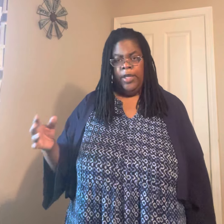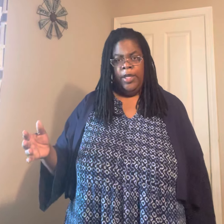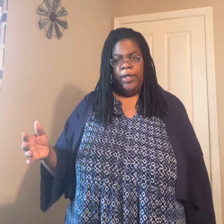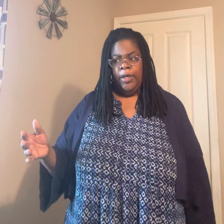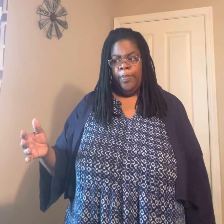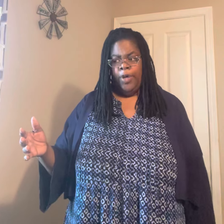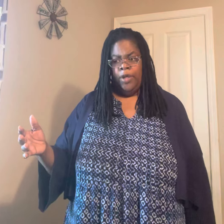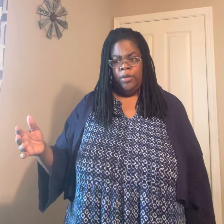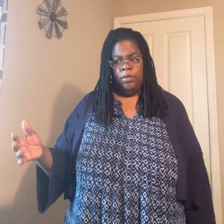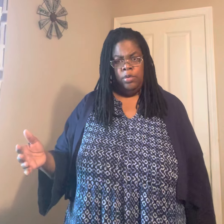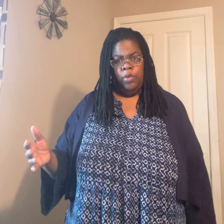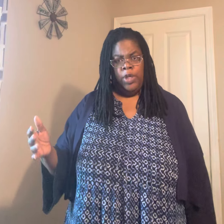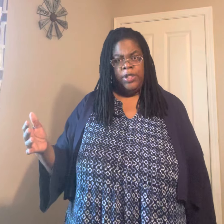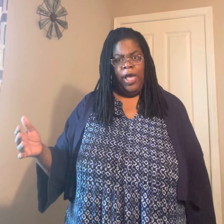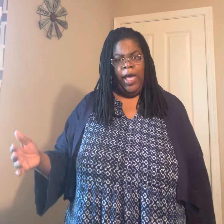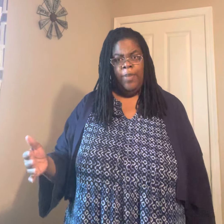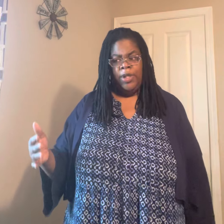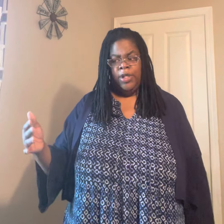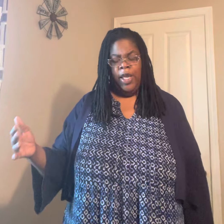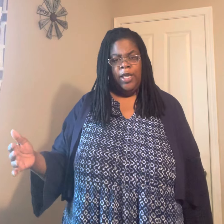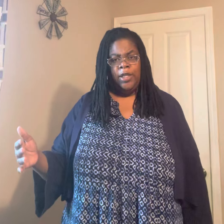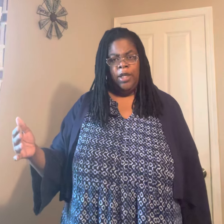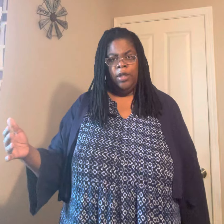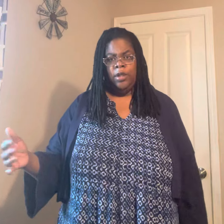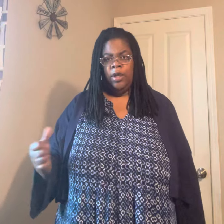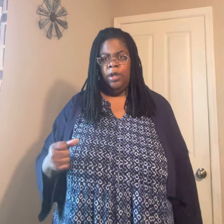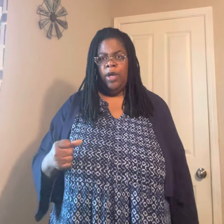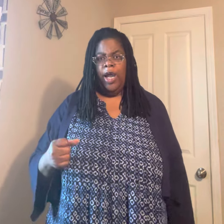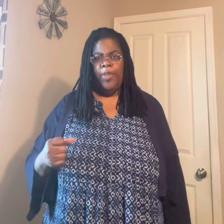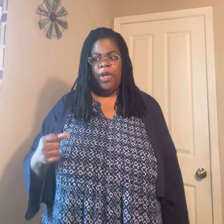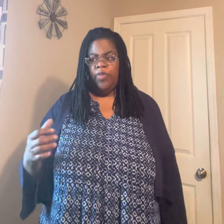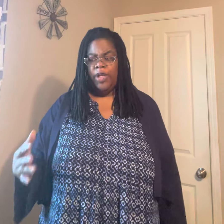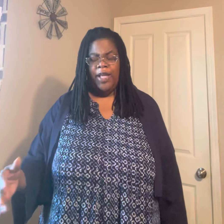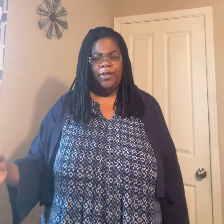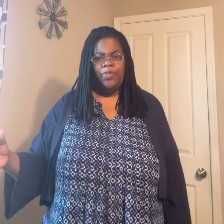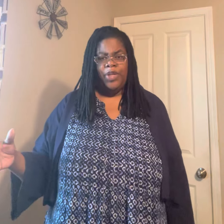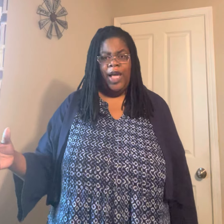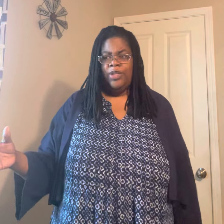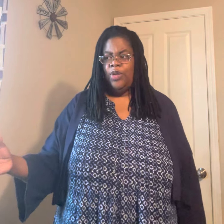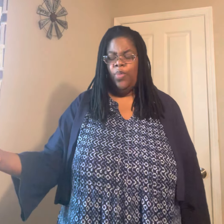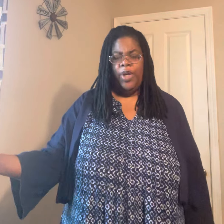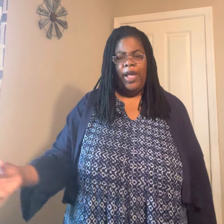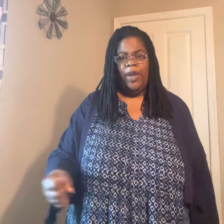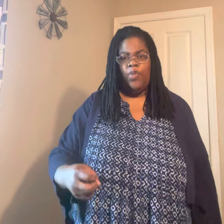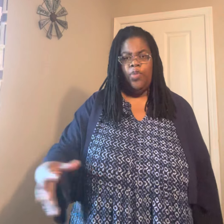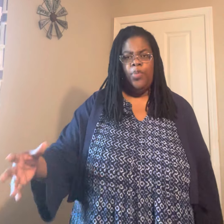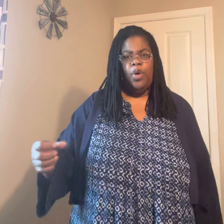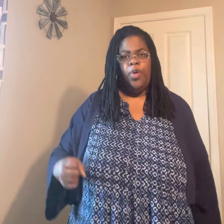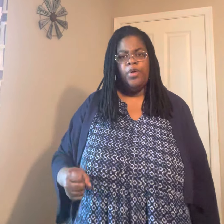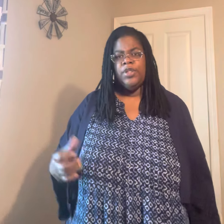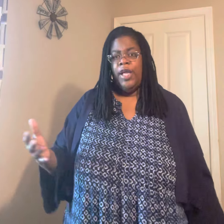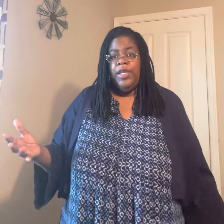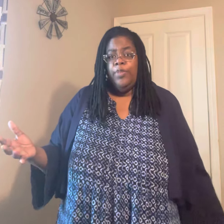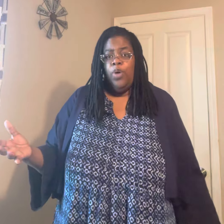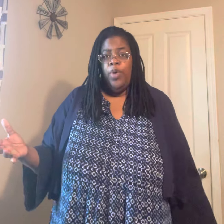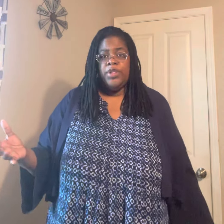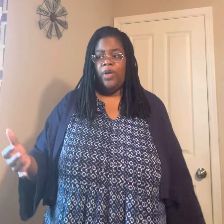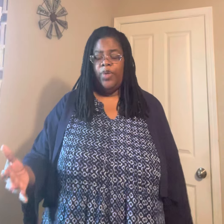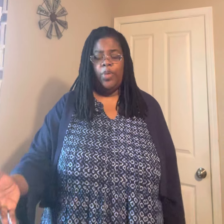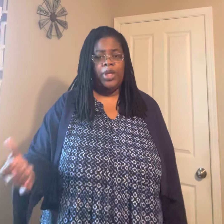then the... But during that time and the day, the hired man realized, you know what? I got room for more workers and I need more workers. I really want to get